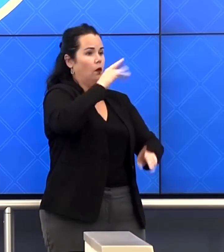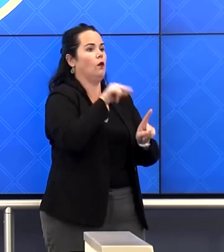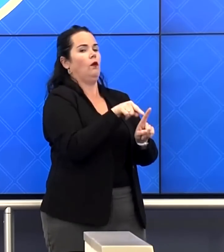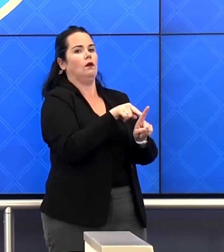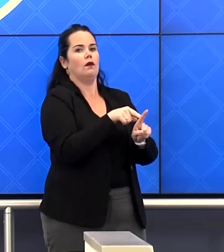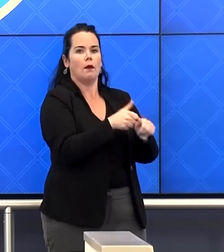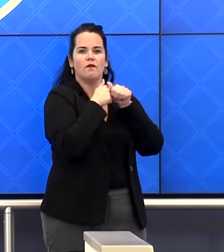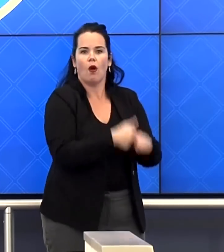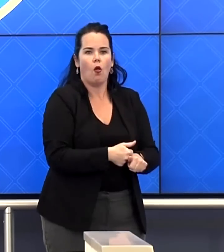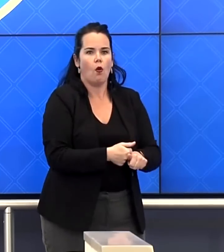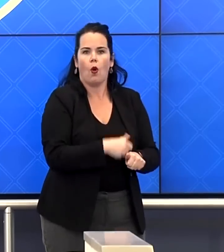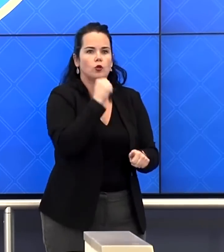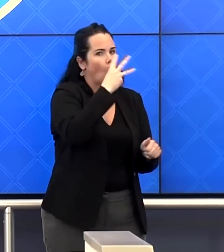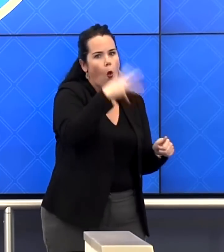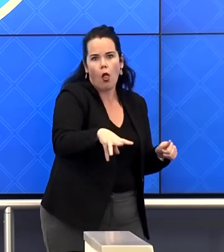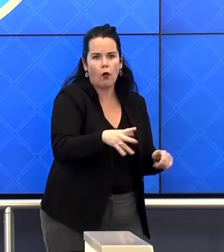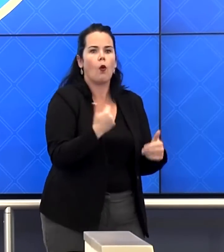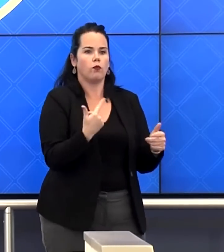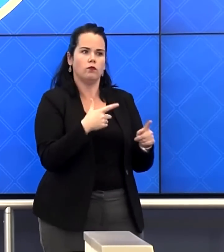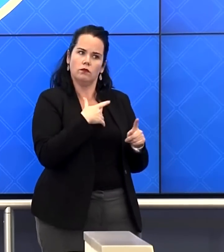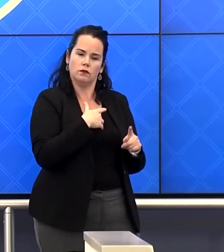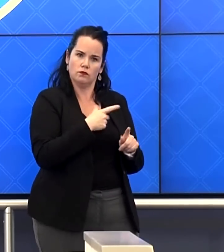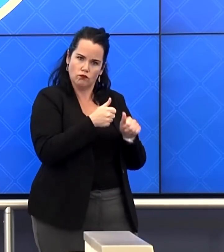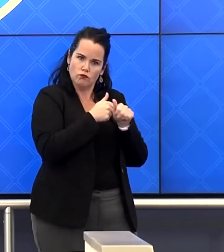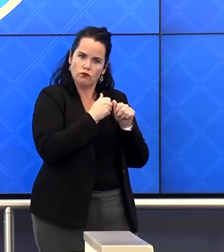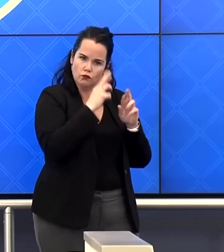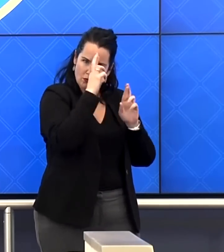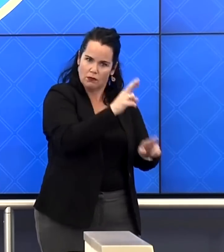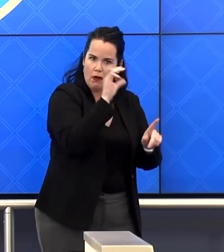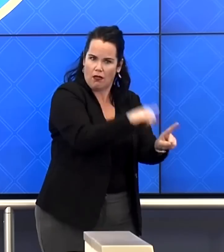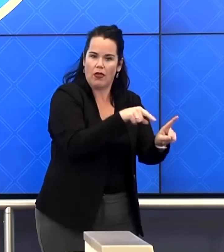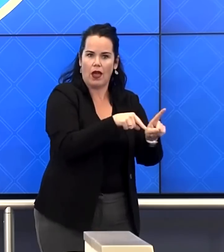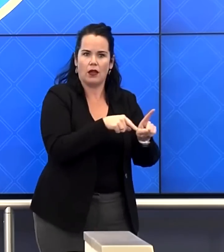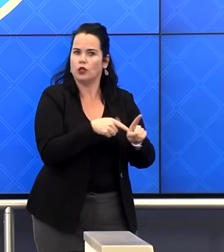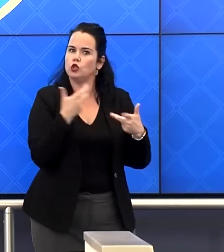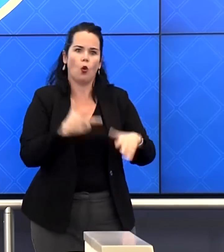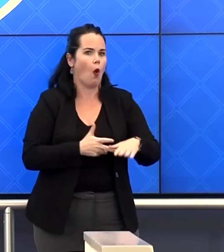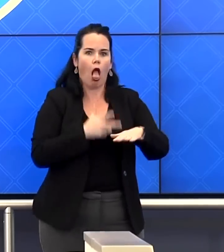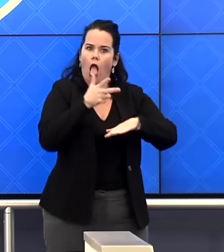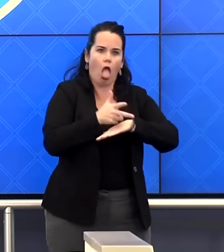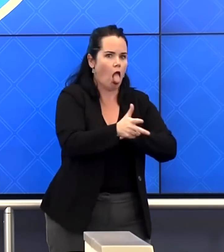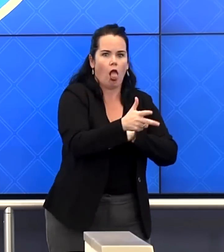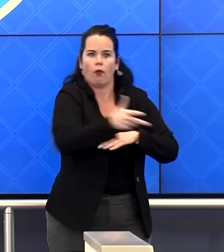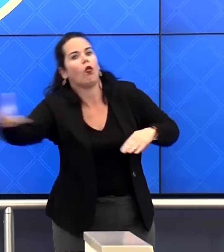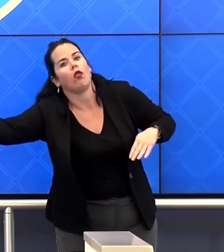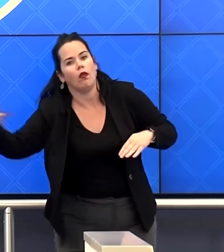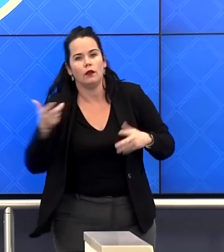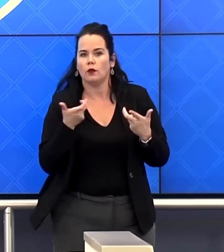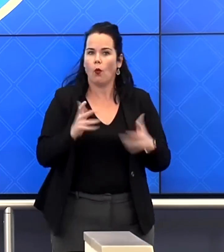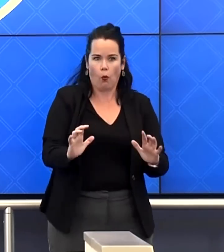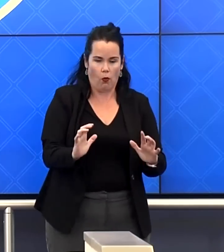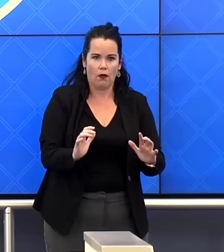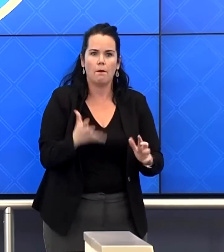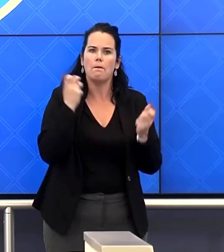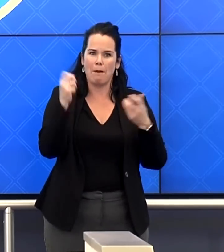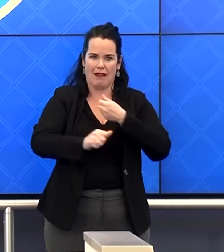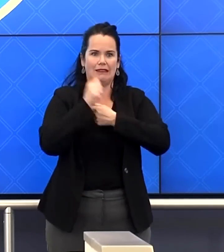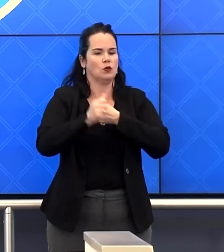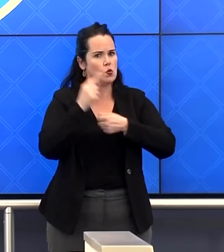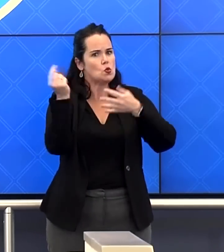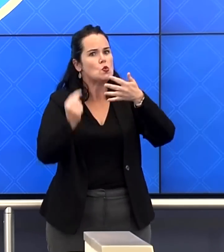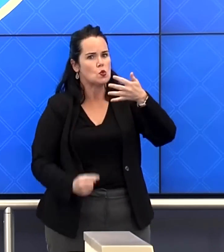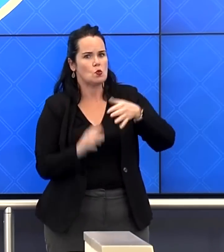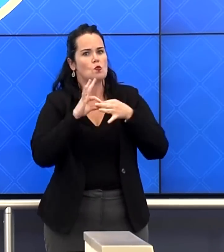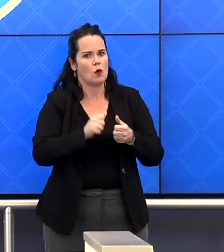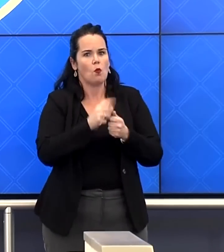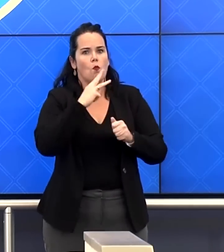water, flooding areas and floating debris. There are a number of dangers so please make sure that you are connected and